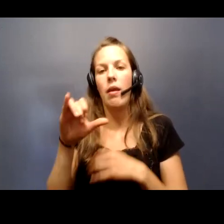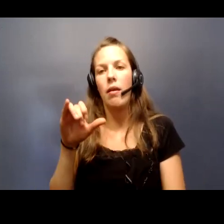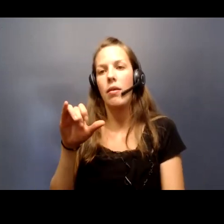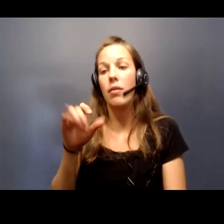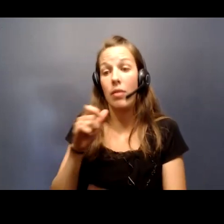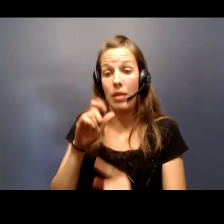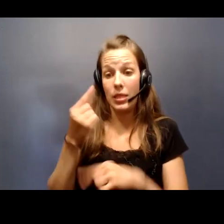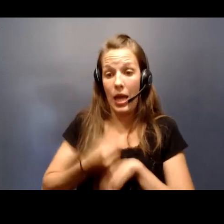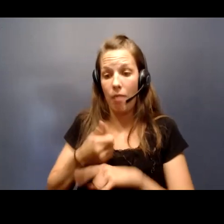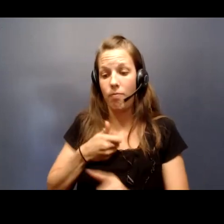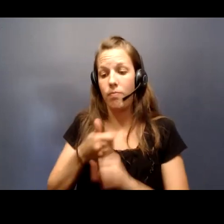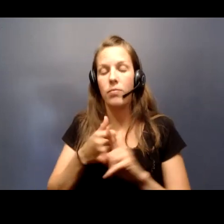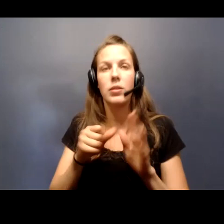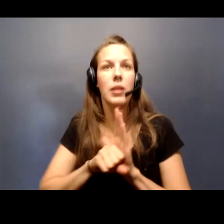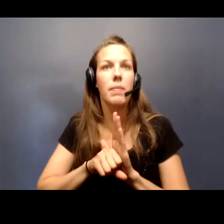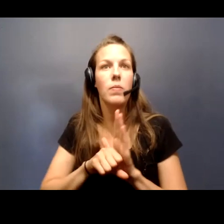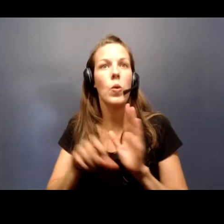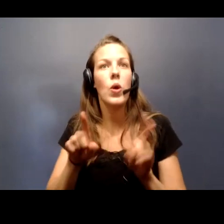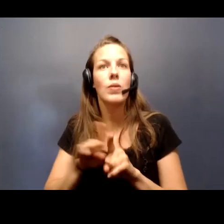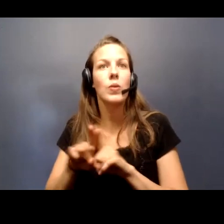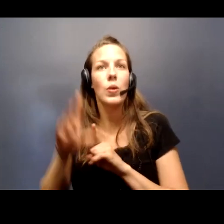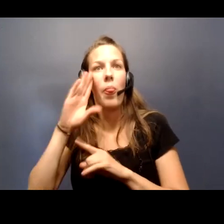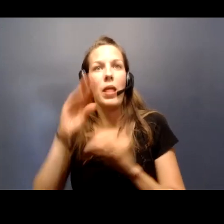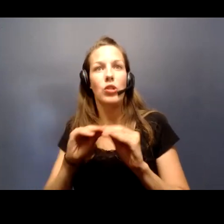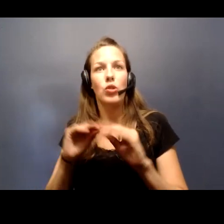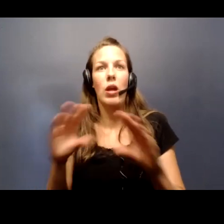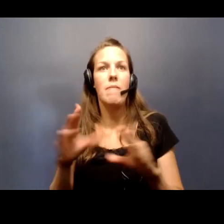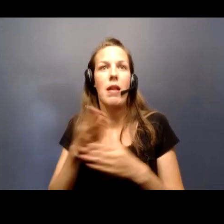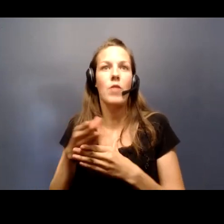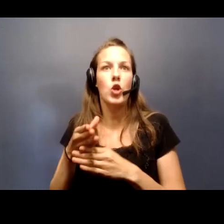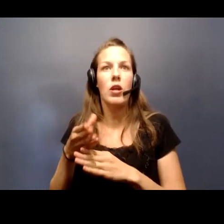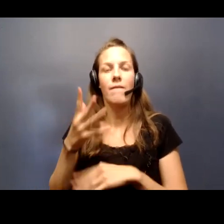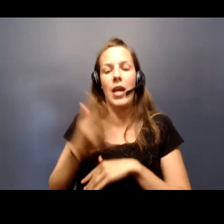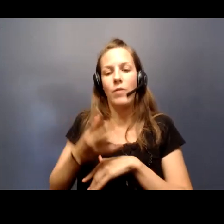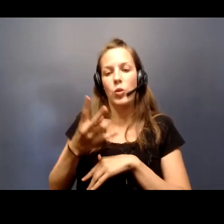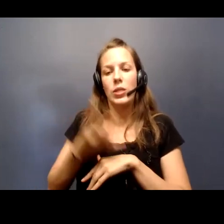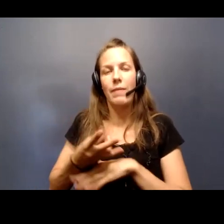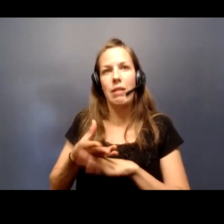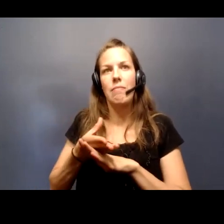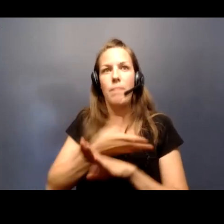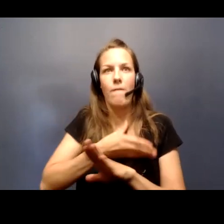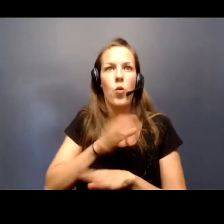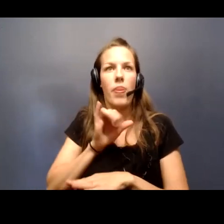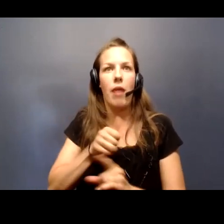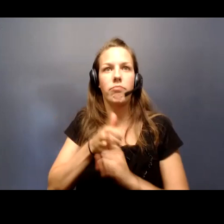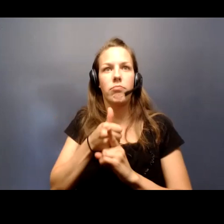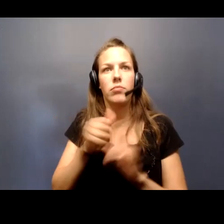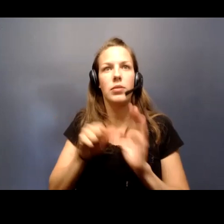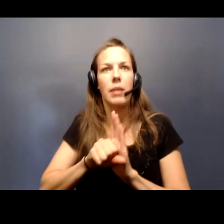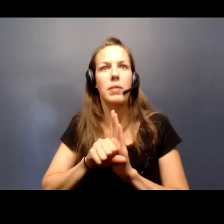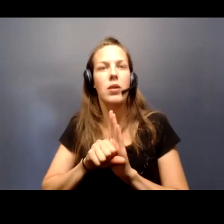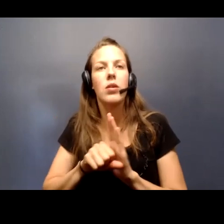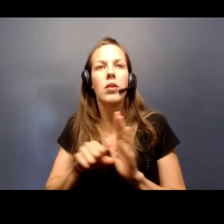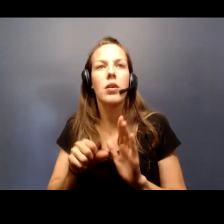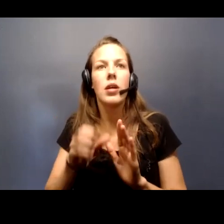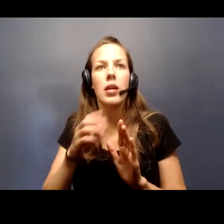symptoms, we also know that transmission occurred on average five to seven days before that. So that gives us a much